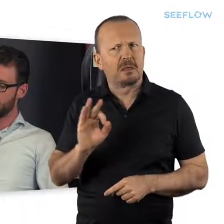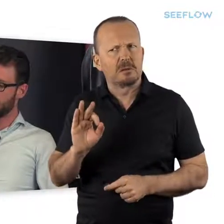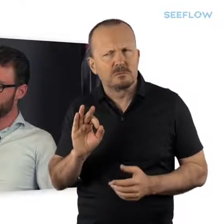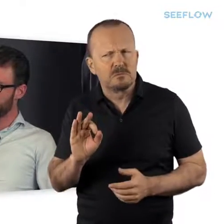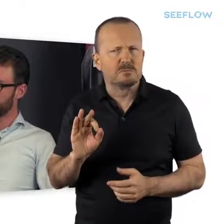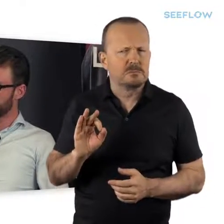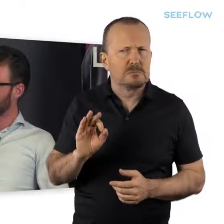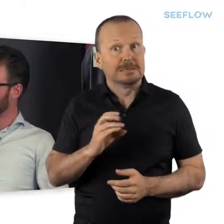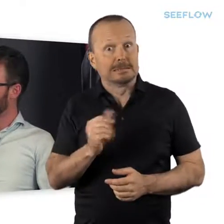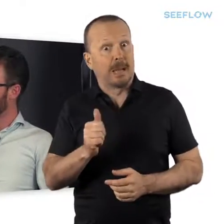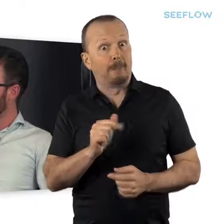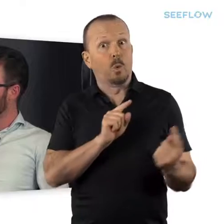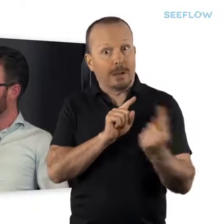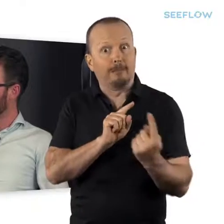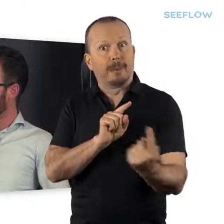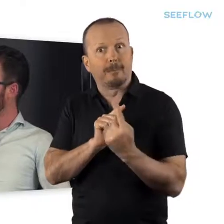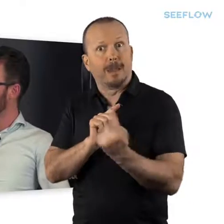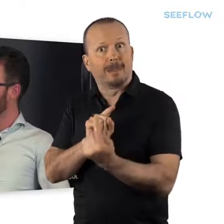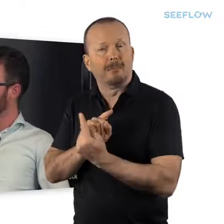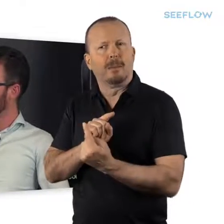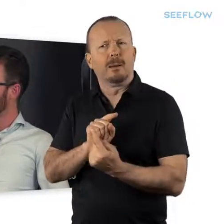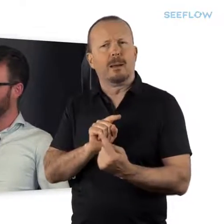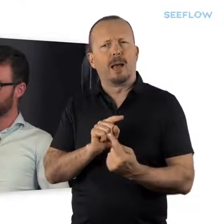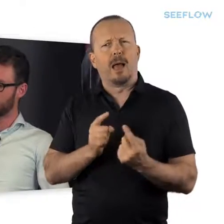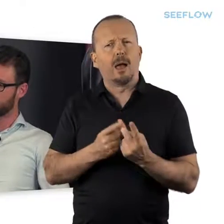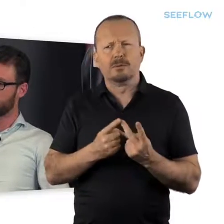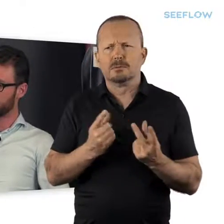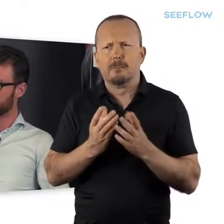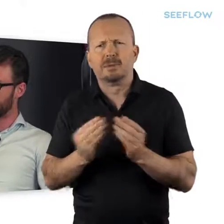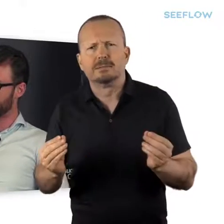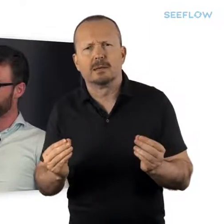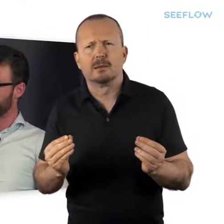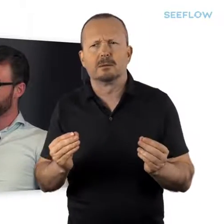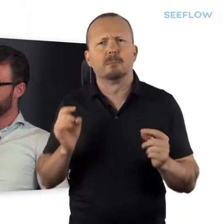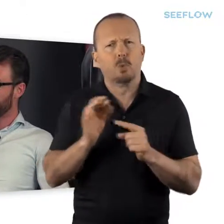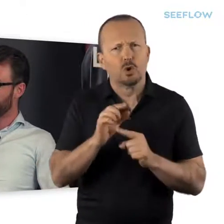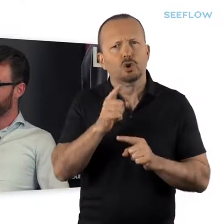You make better decisions when you hear a range of views, and it's always